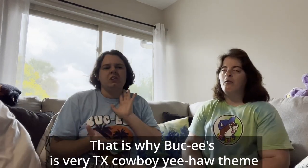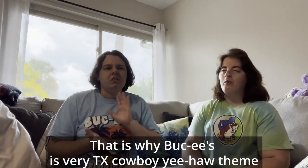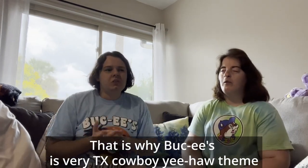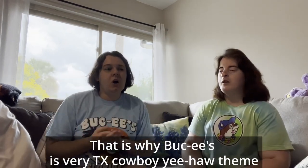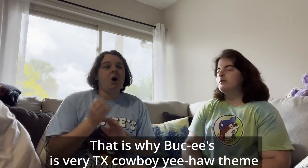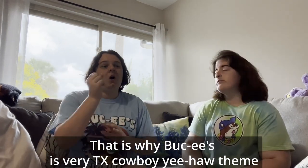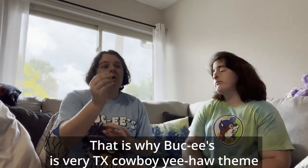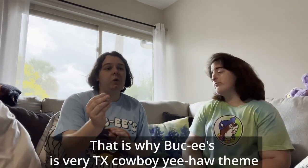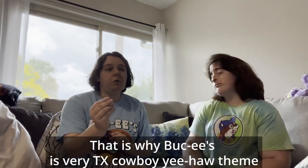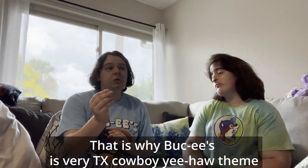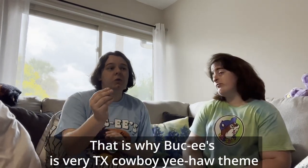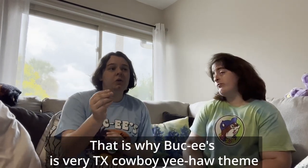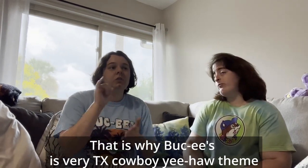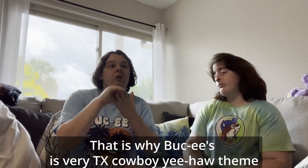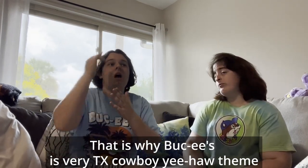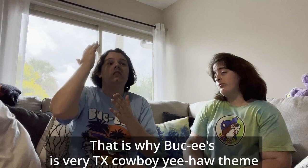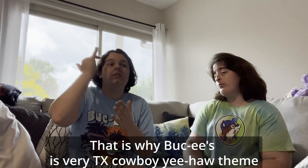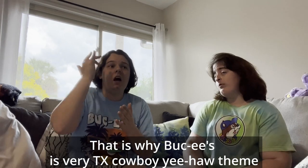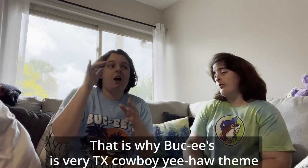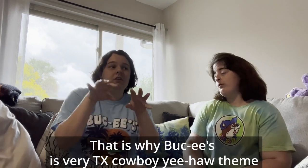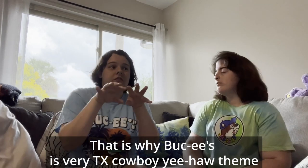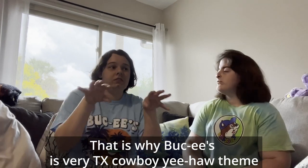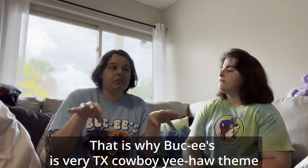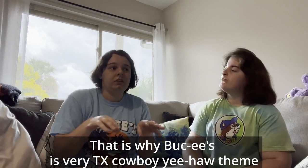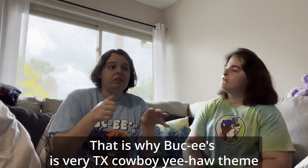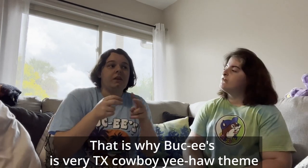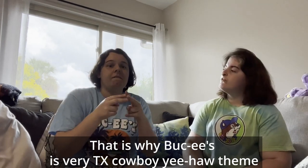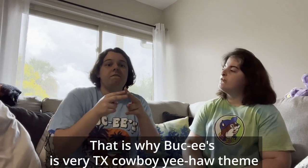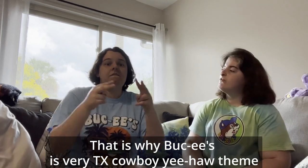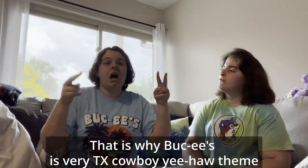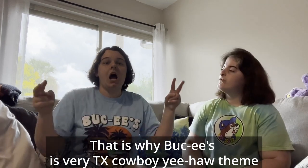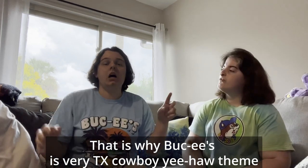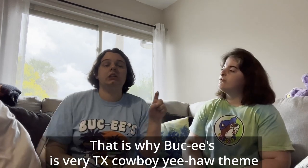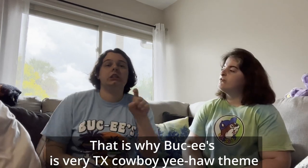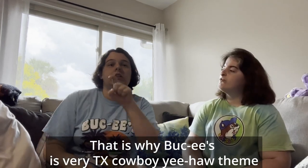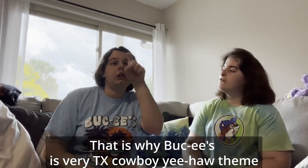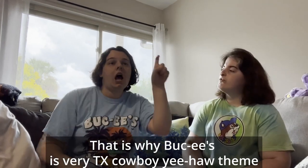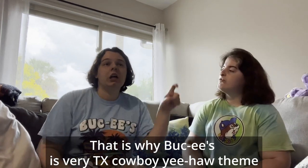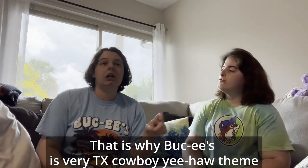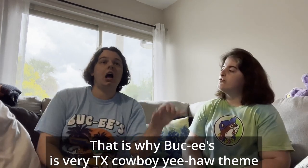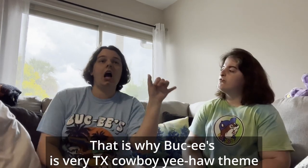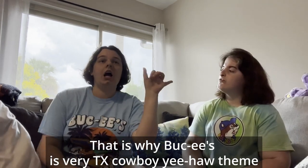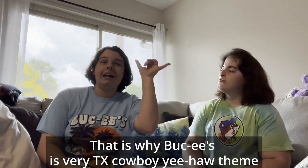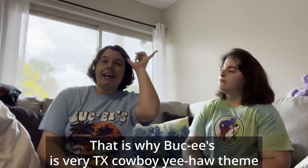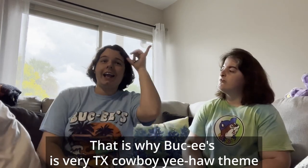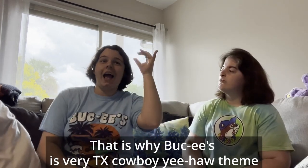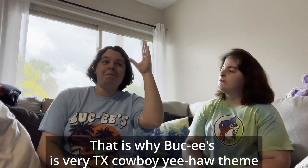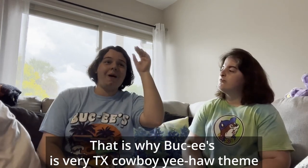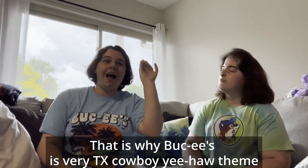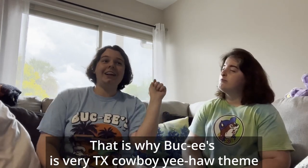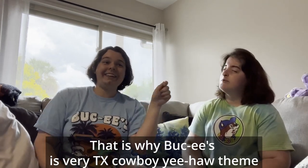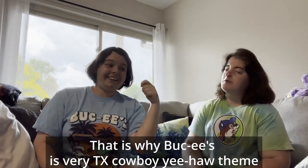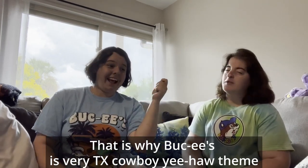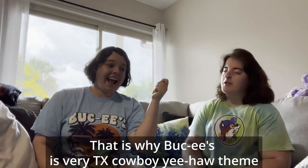So, I'm going talk to about this.